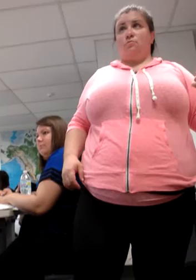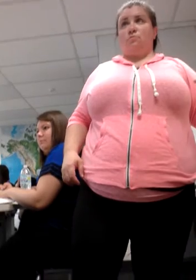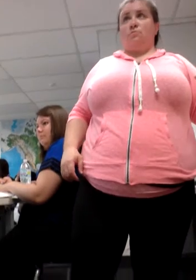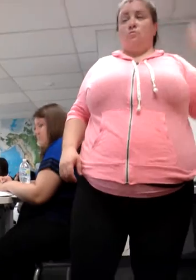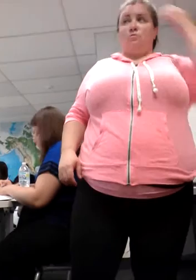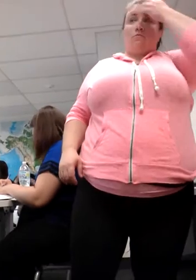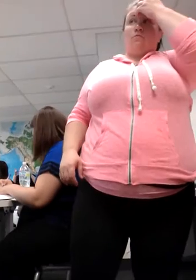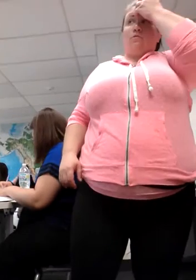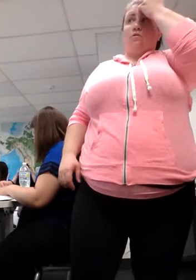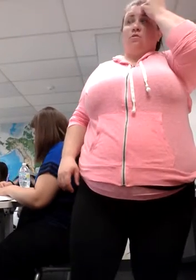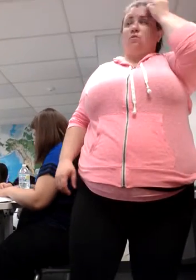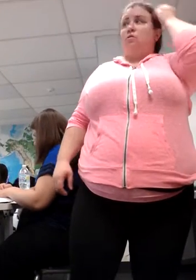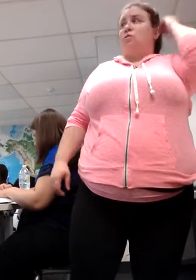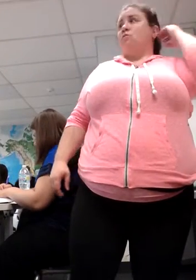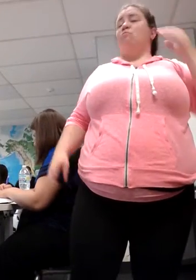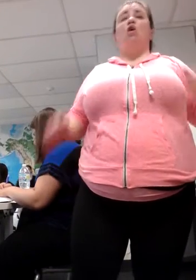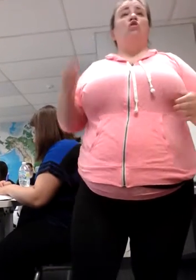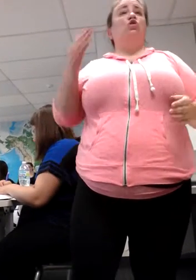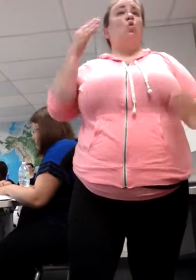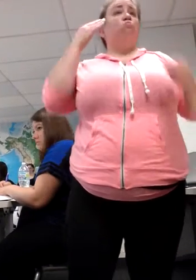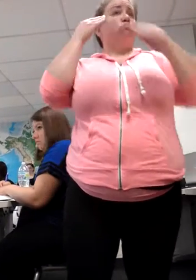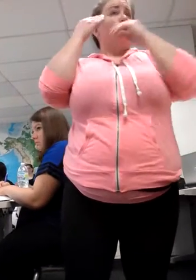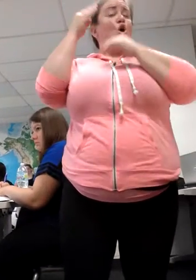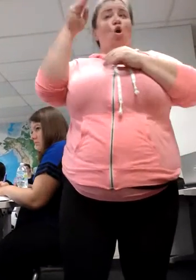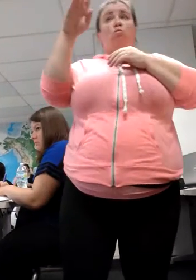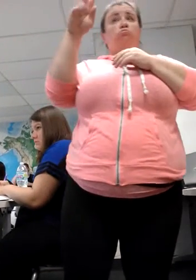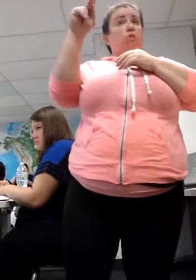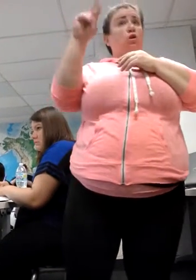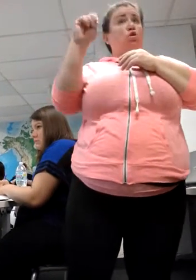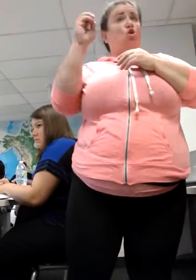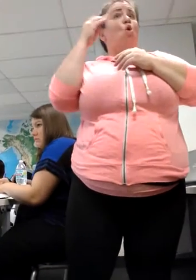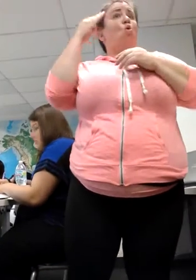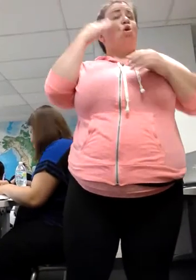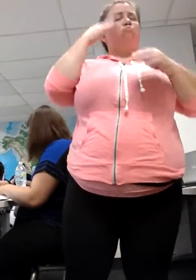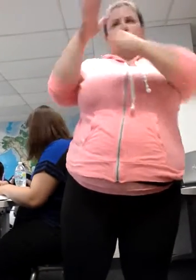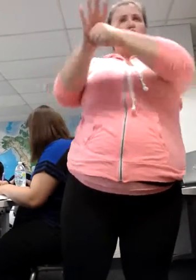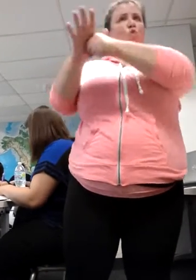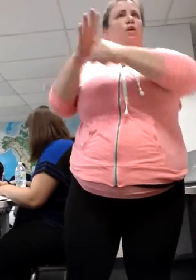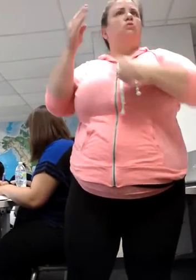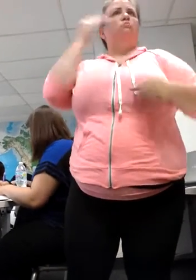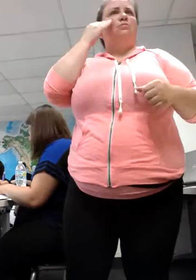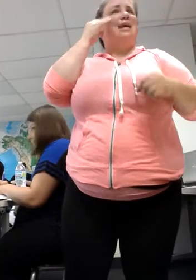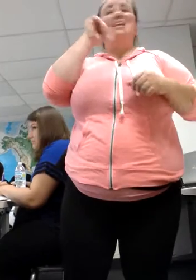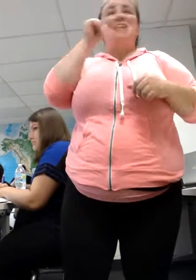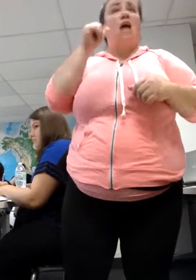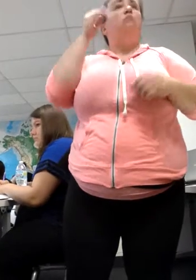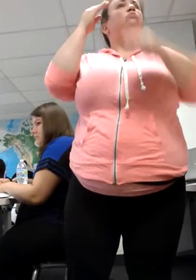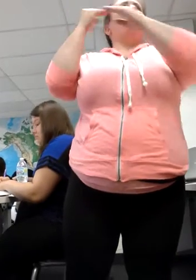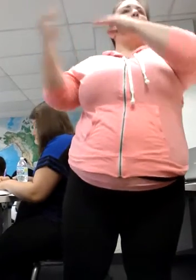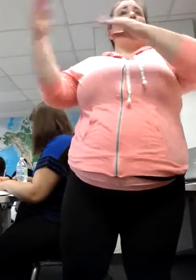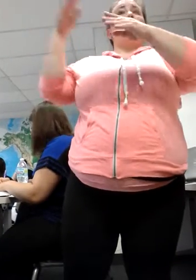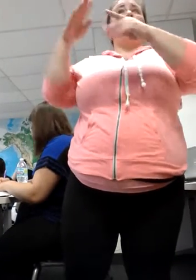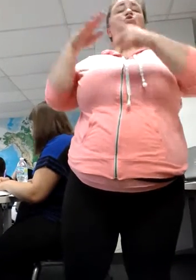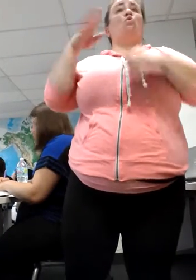So this is location. This is the inappropriate location. So every time you sign no like this, it's wrong.